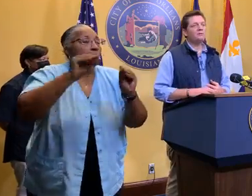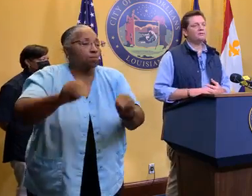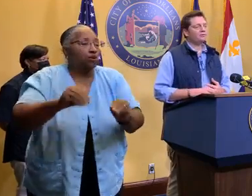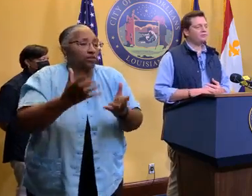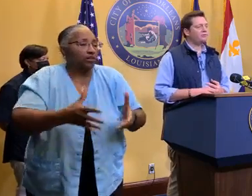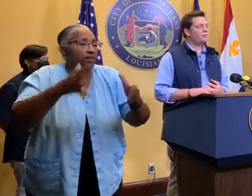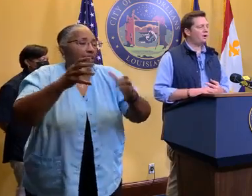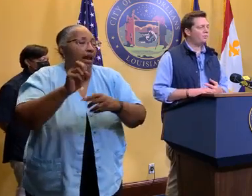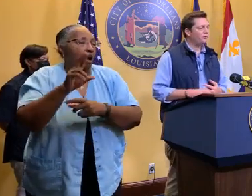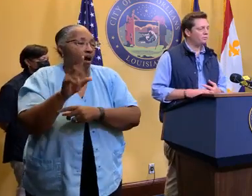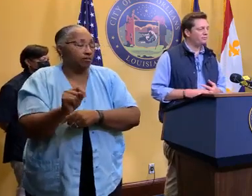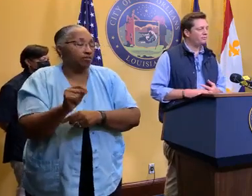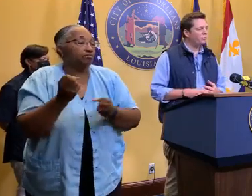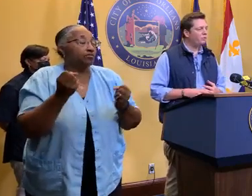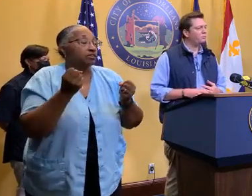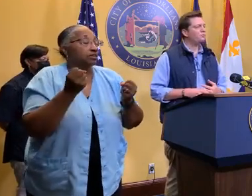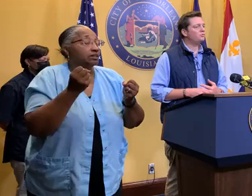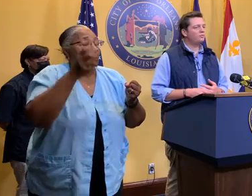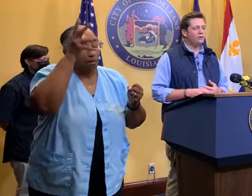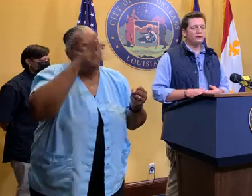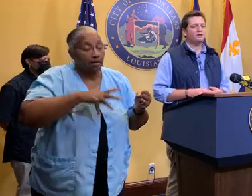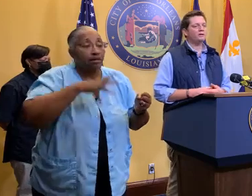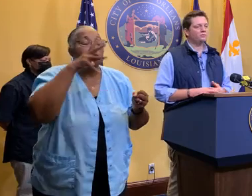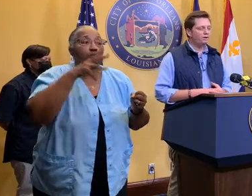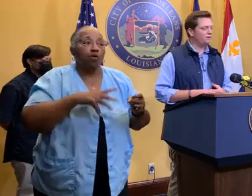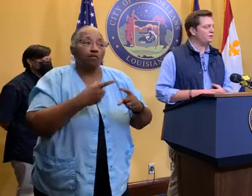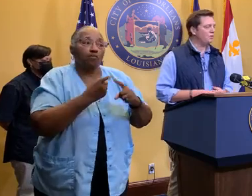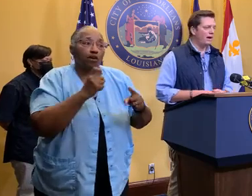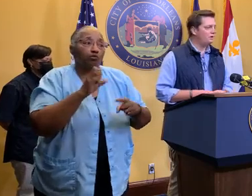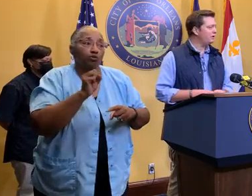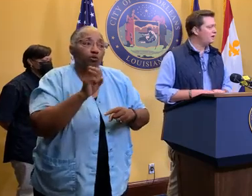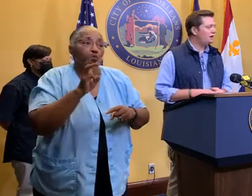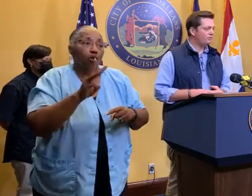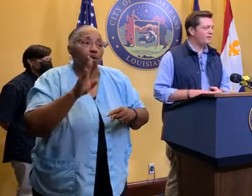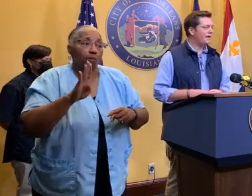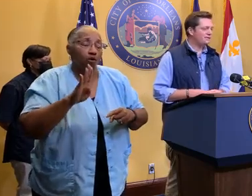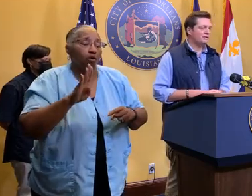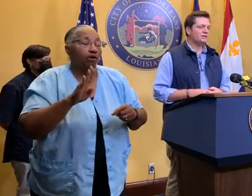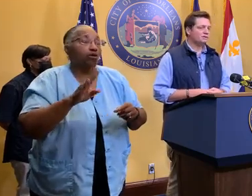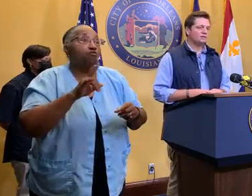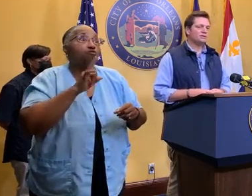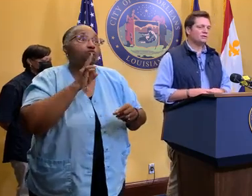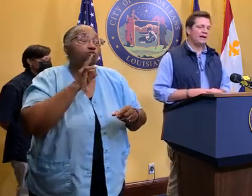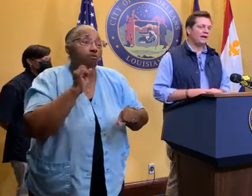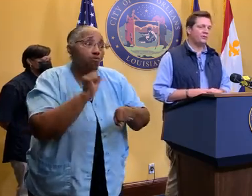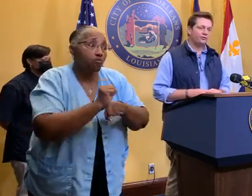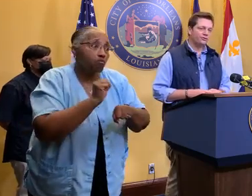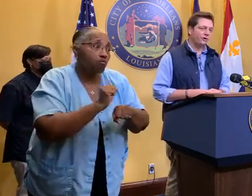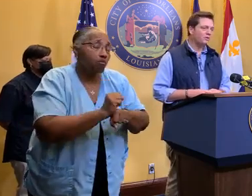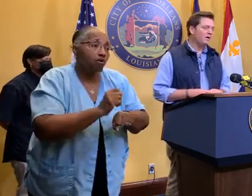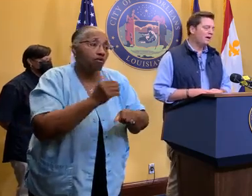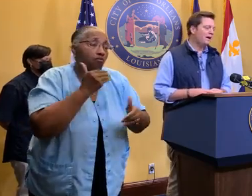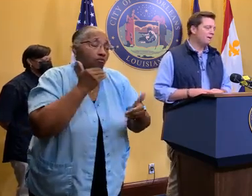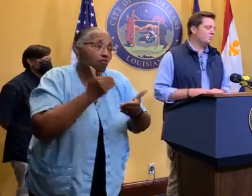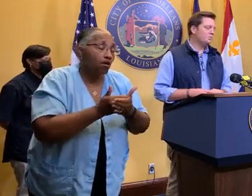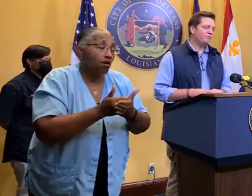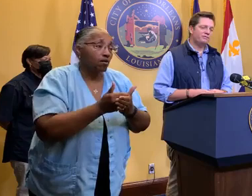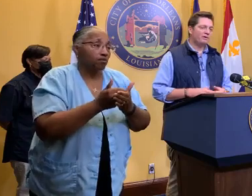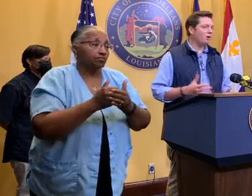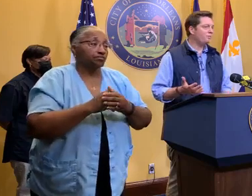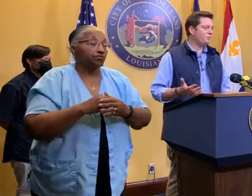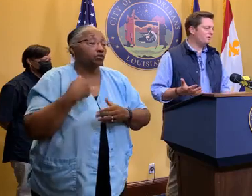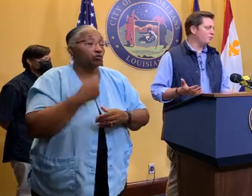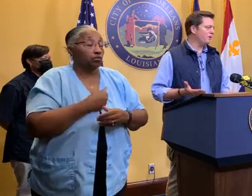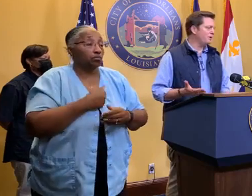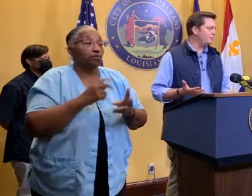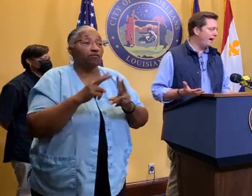The men and women of the sewage and water board performed really, really well over the last six to eight hours or so. We've